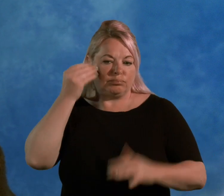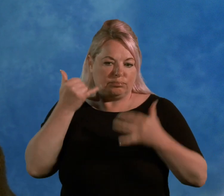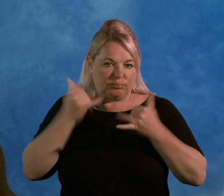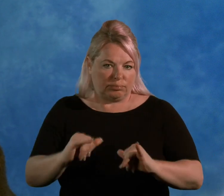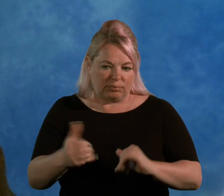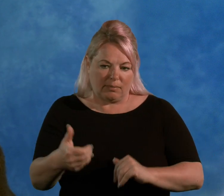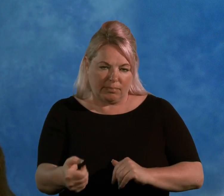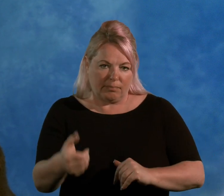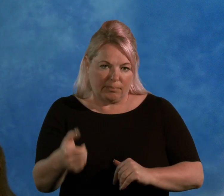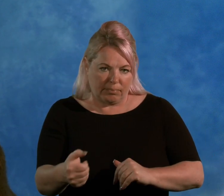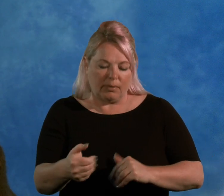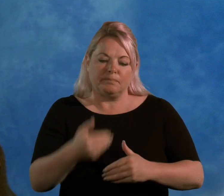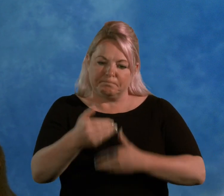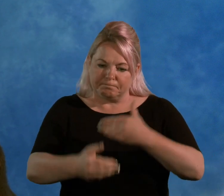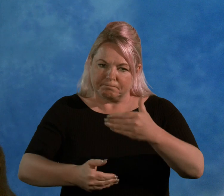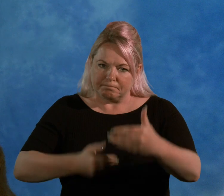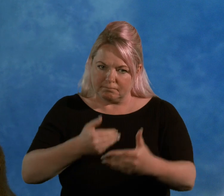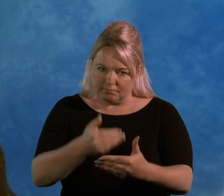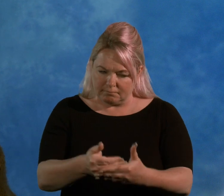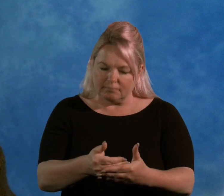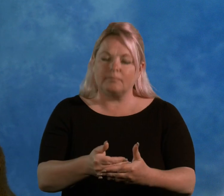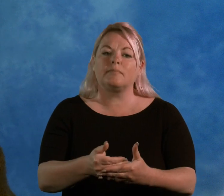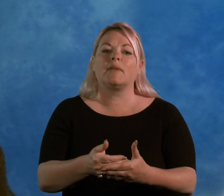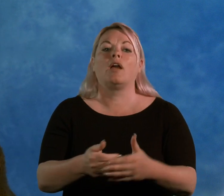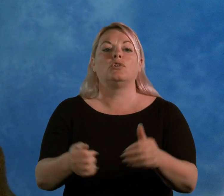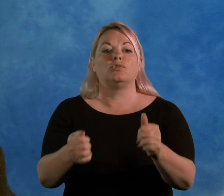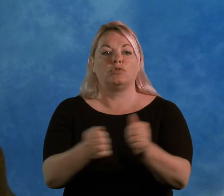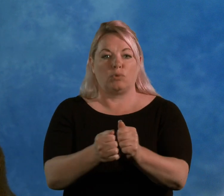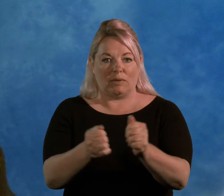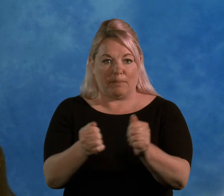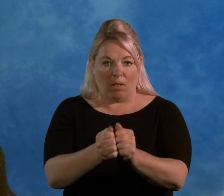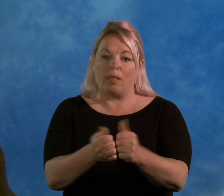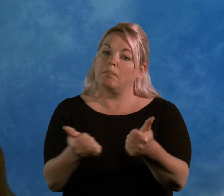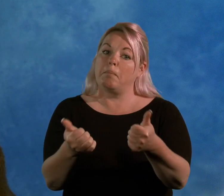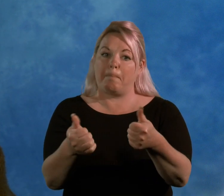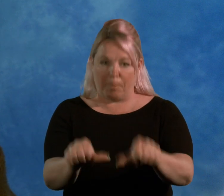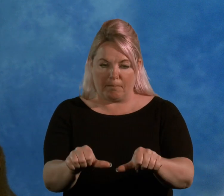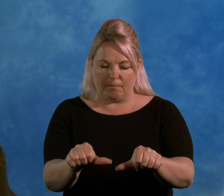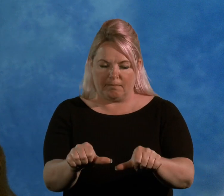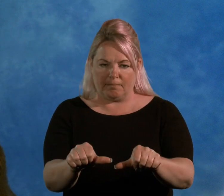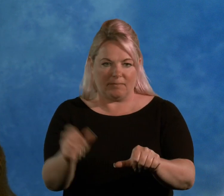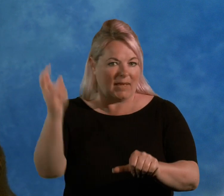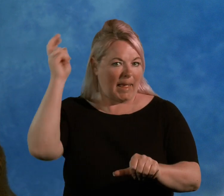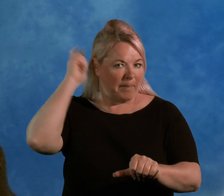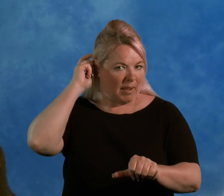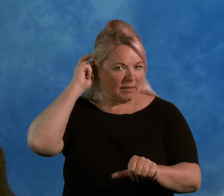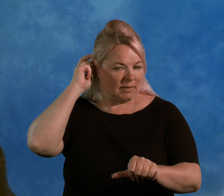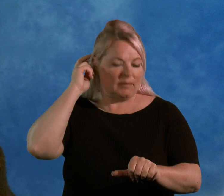progressed from there to the point where I was suitable and subject and I went for a Southampton